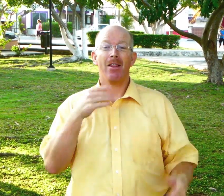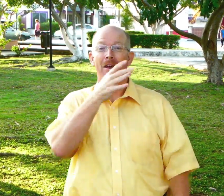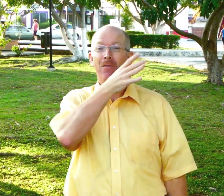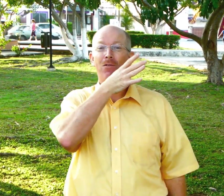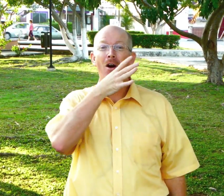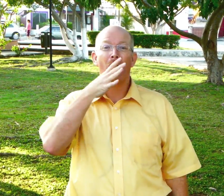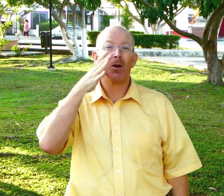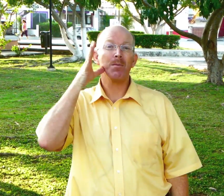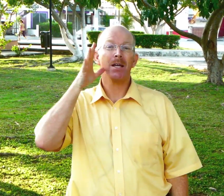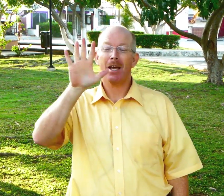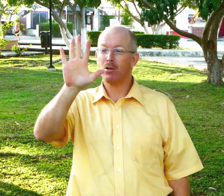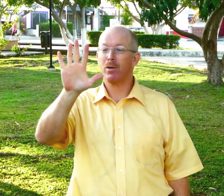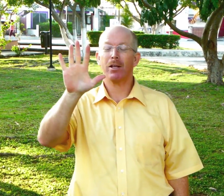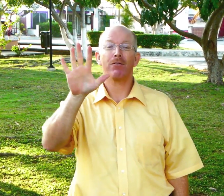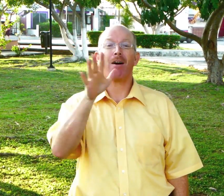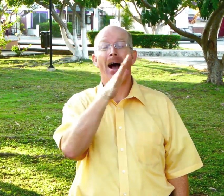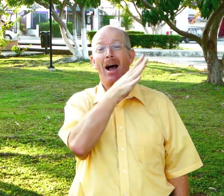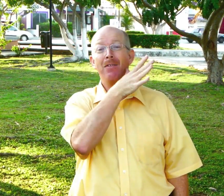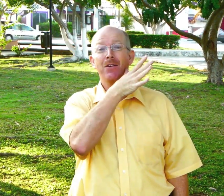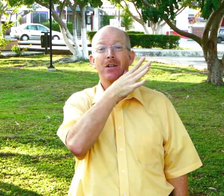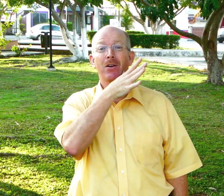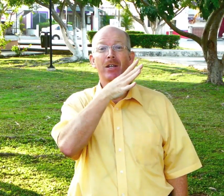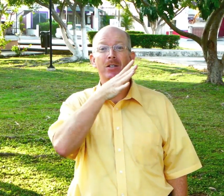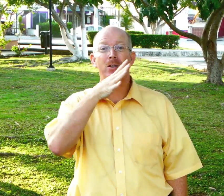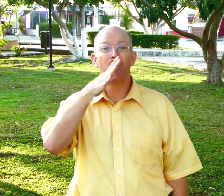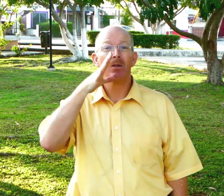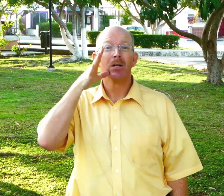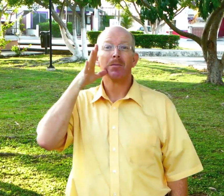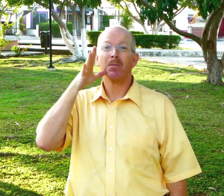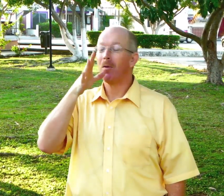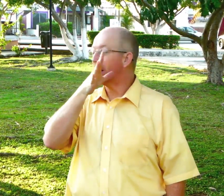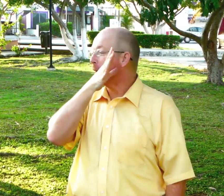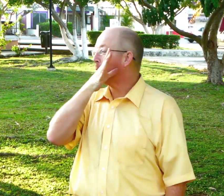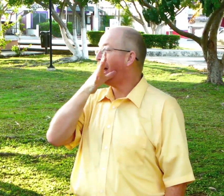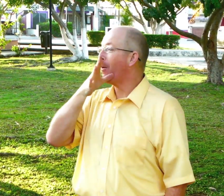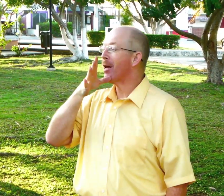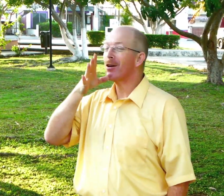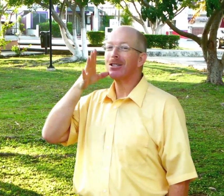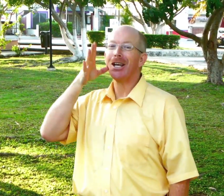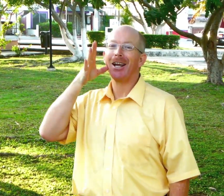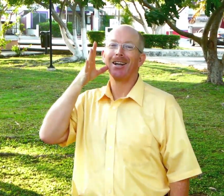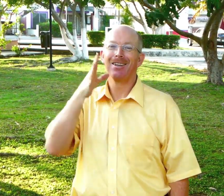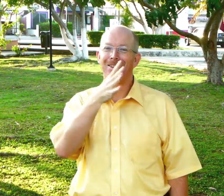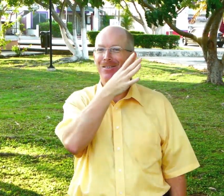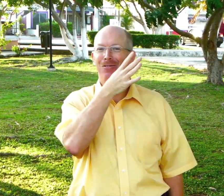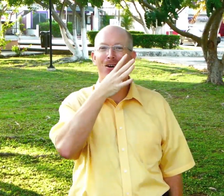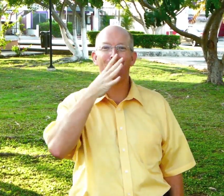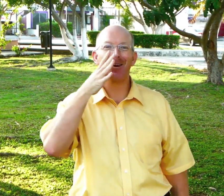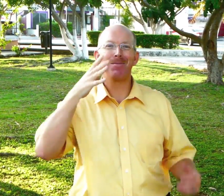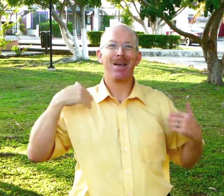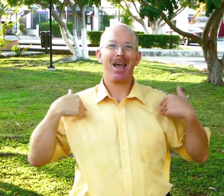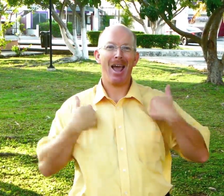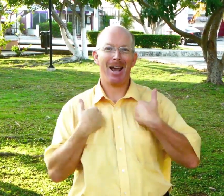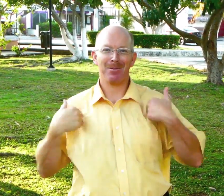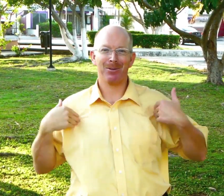then farm is with your five and you're going to like you're plowing your chin farm animals